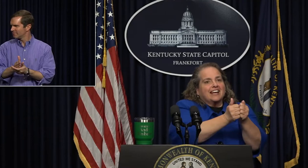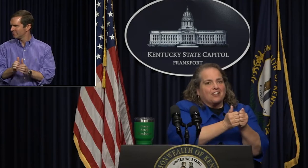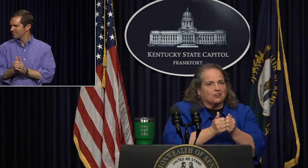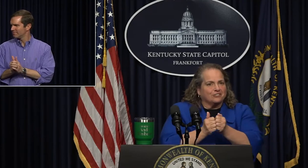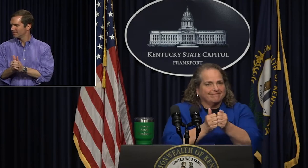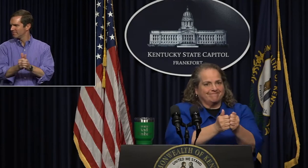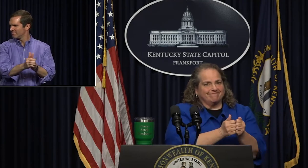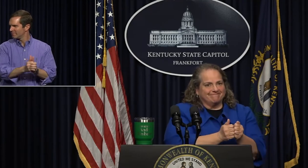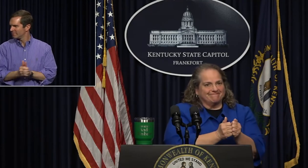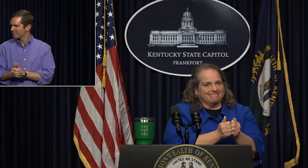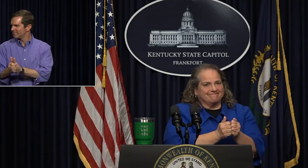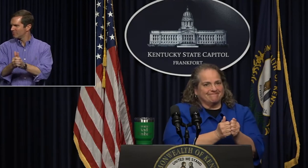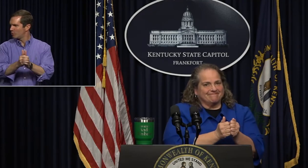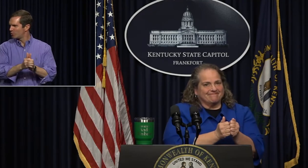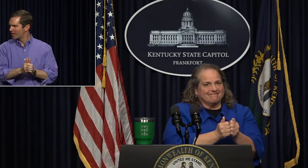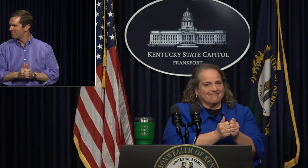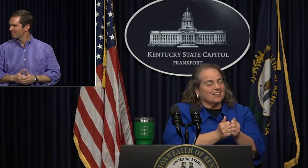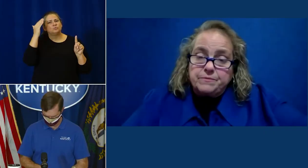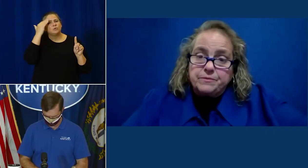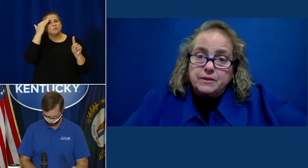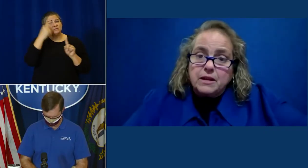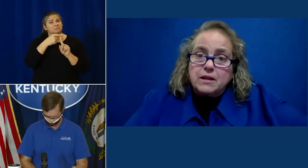other aspects of their health.